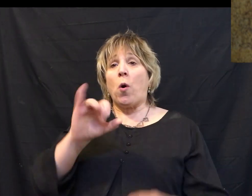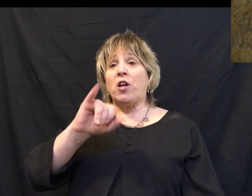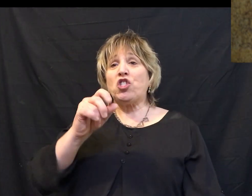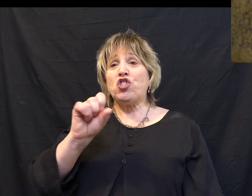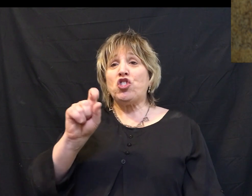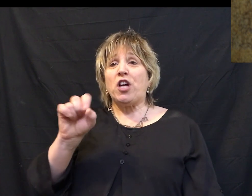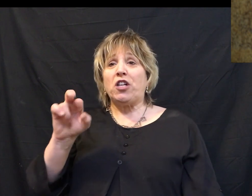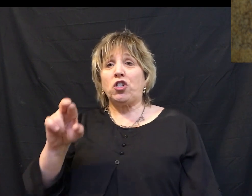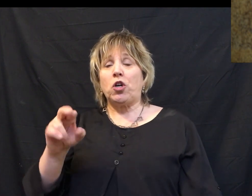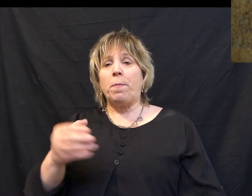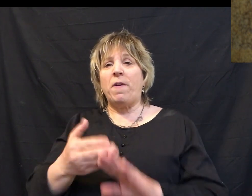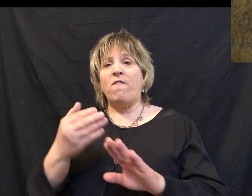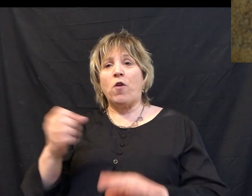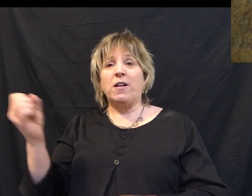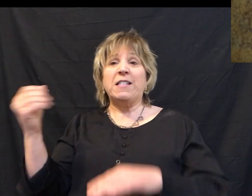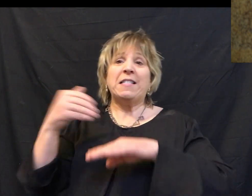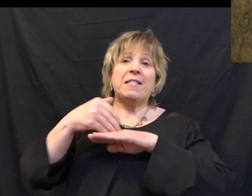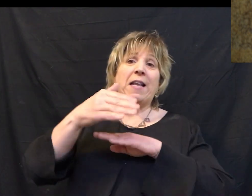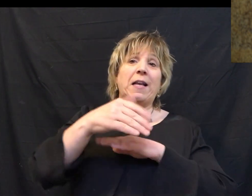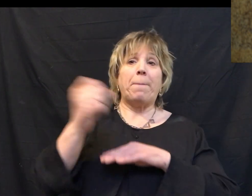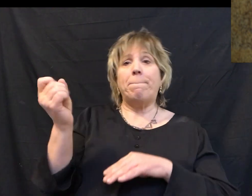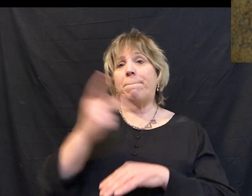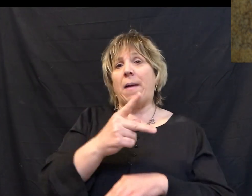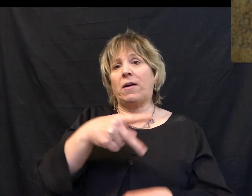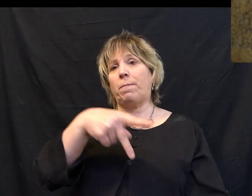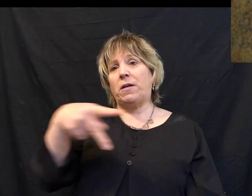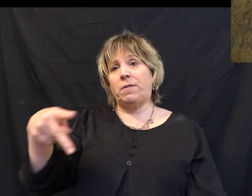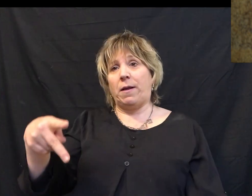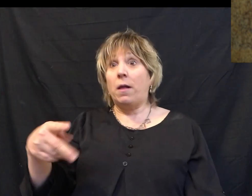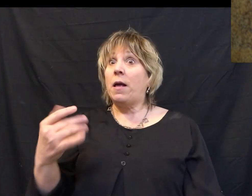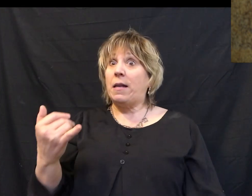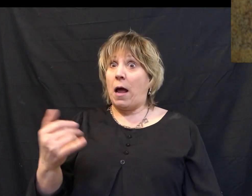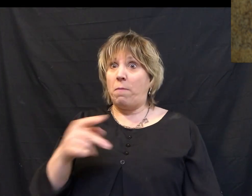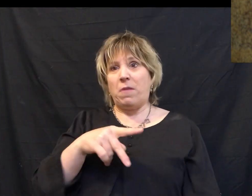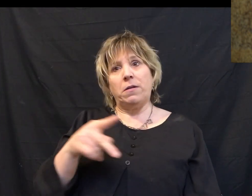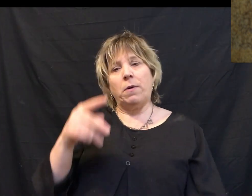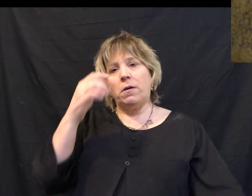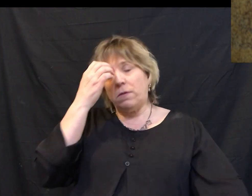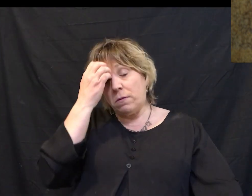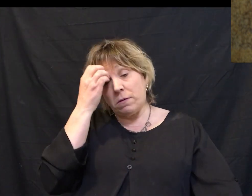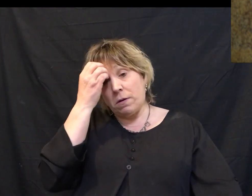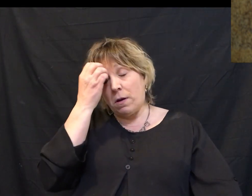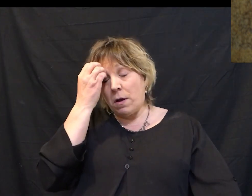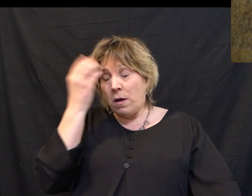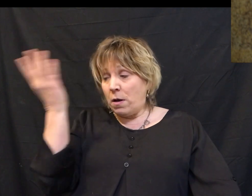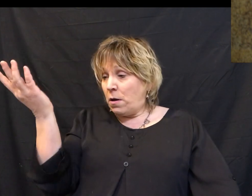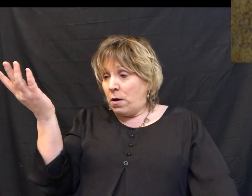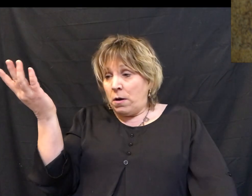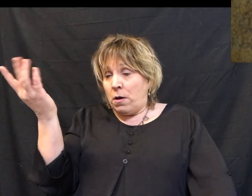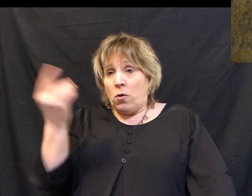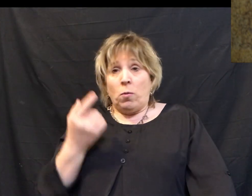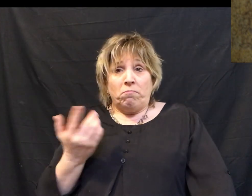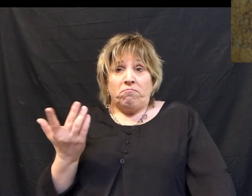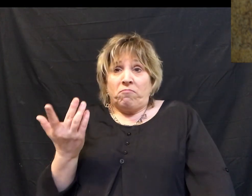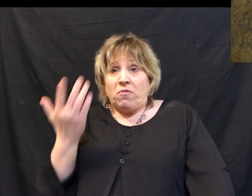before finally sending him back to Pilate. Well, now Pilate is, he's in a tough spot.